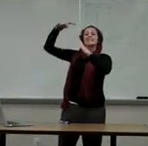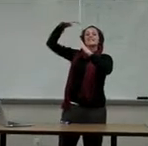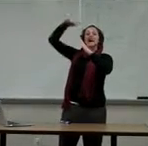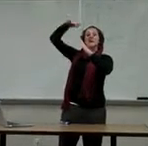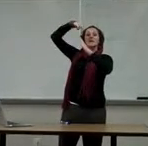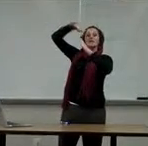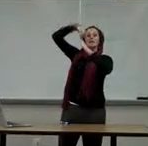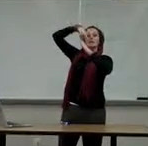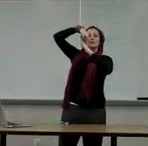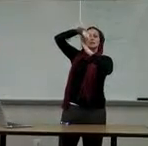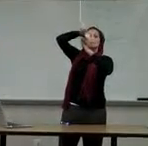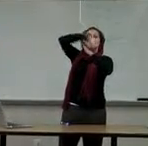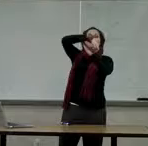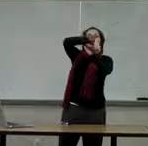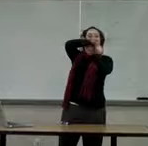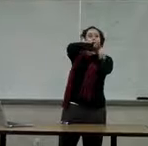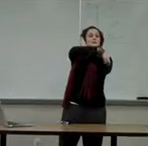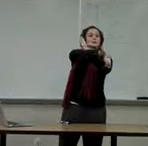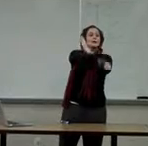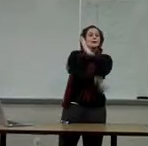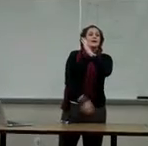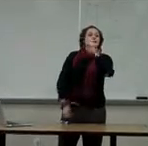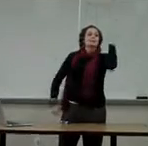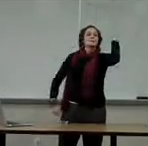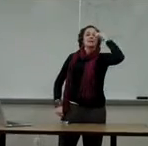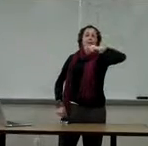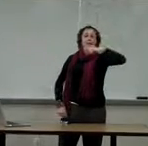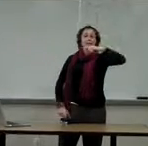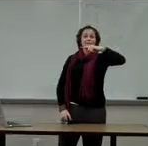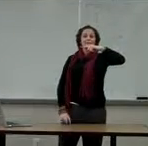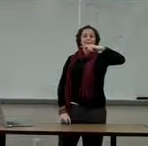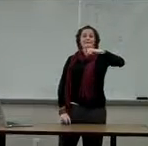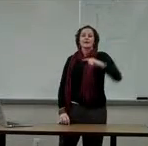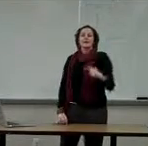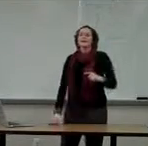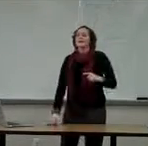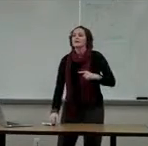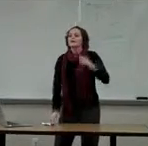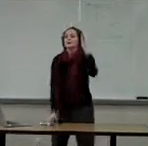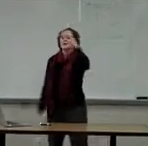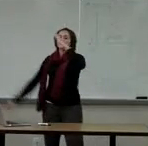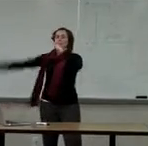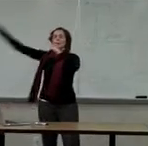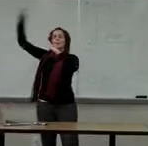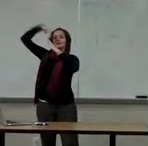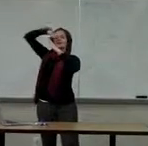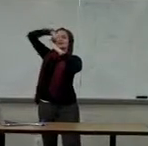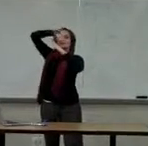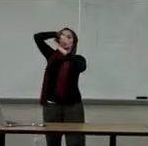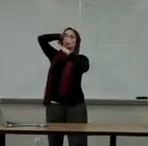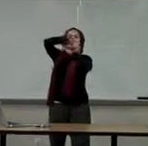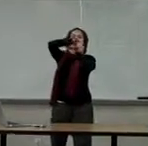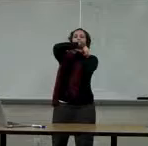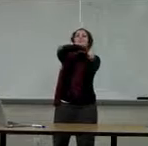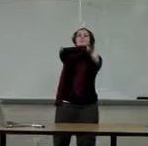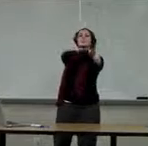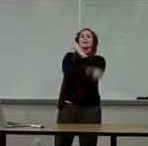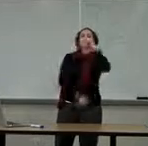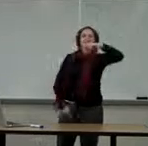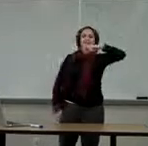walking downhill, Joe walks to the right, and it is negative. Okay, so if Joe walks downhill, the slope is